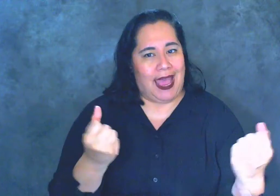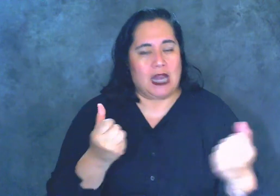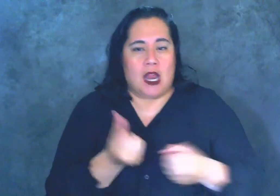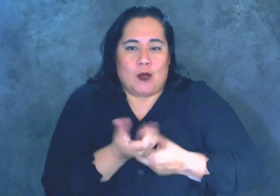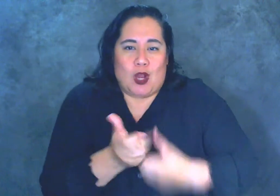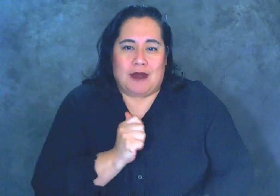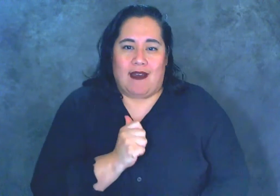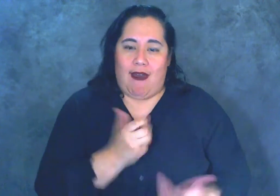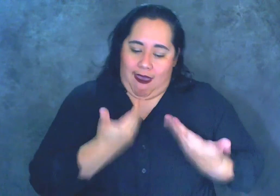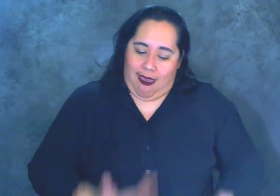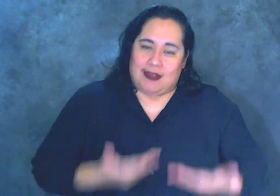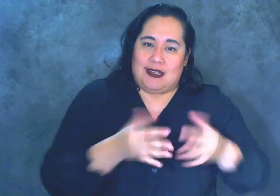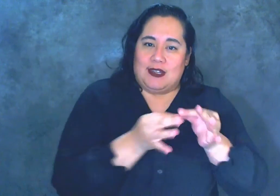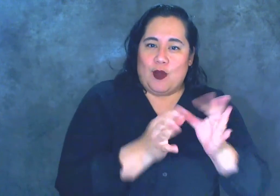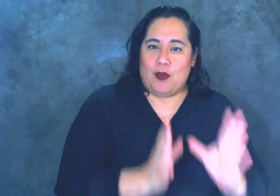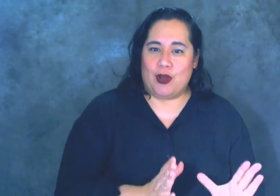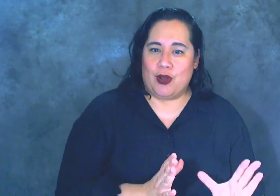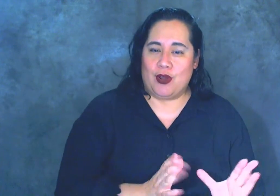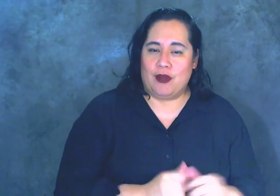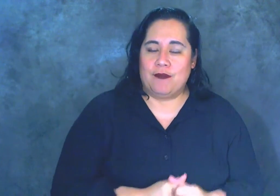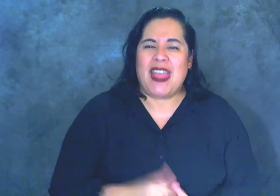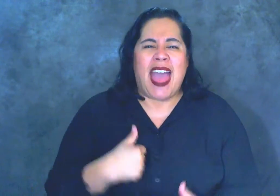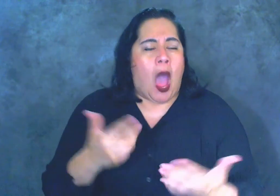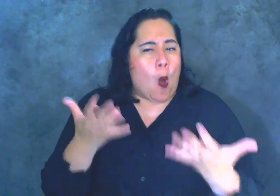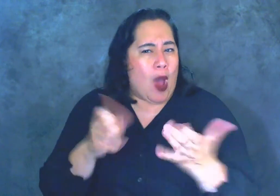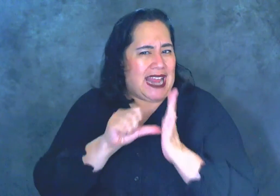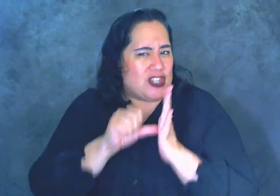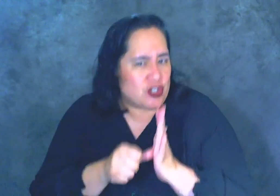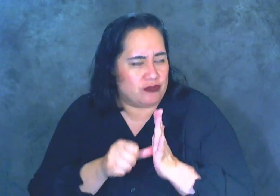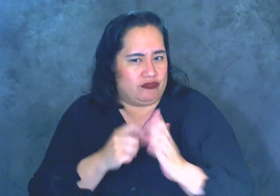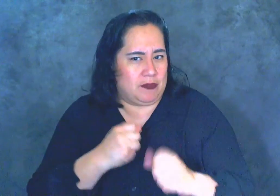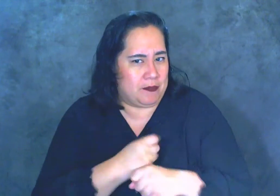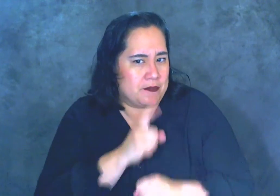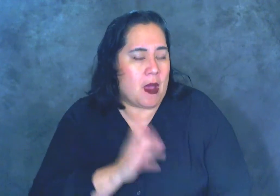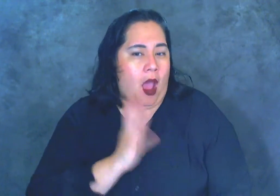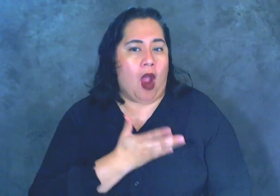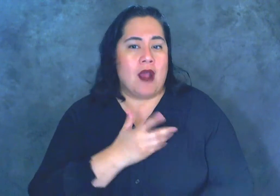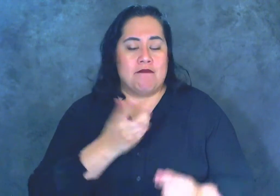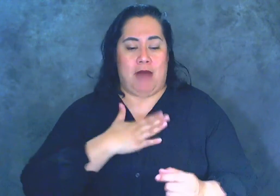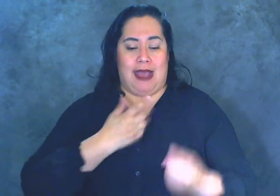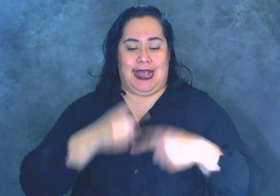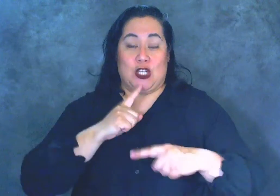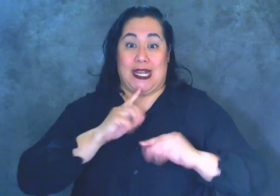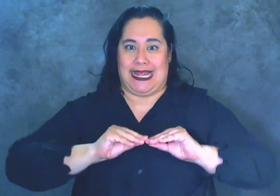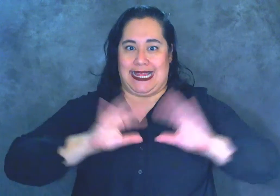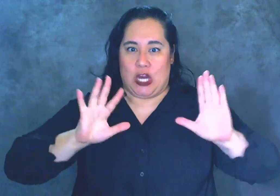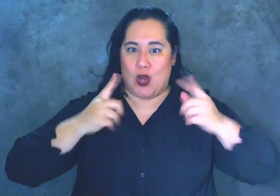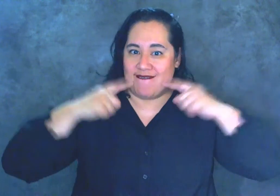myself as an interpreter. I want to ensure that my signs are clear and effective, and that the message is clearly